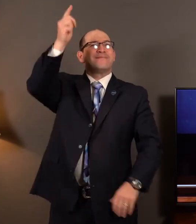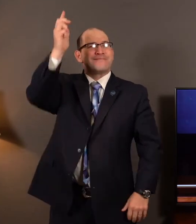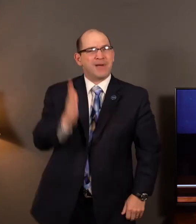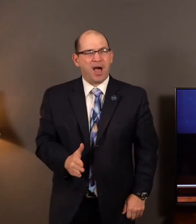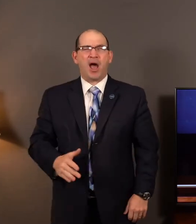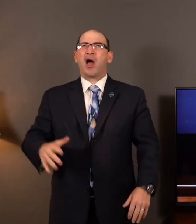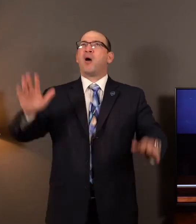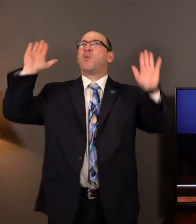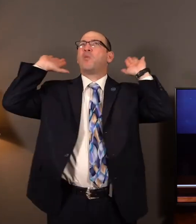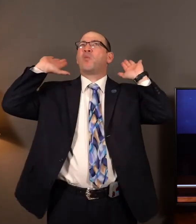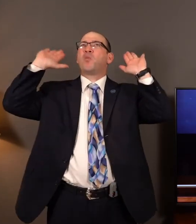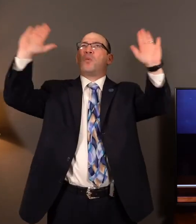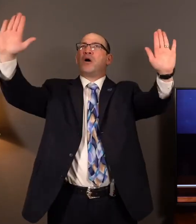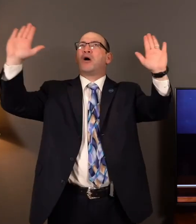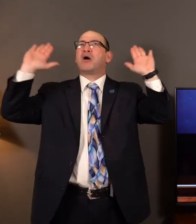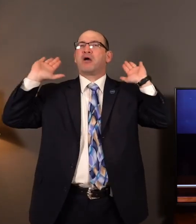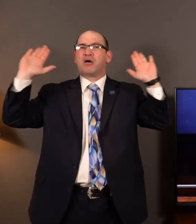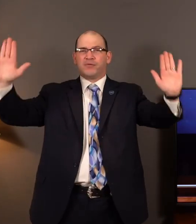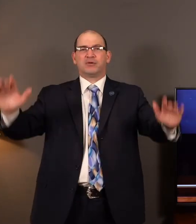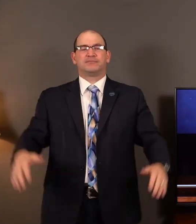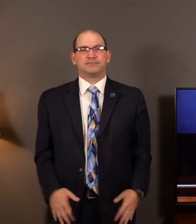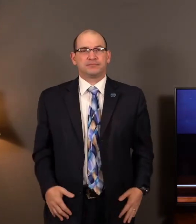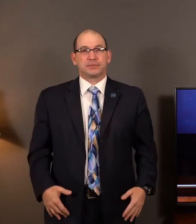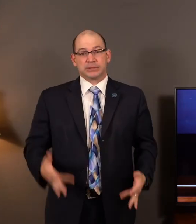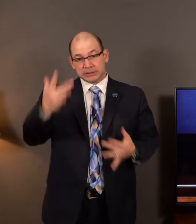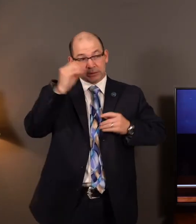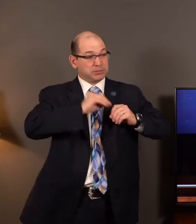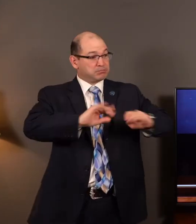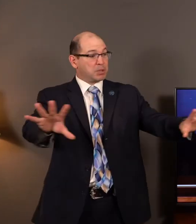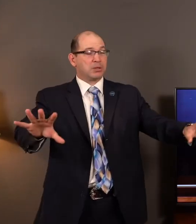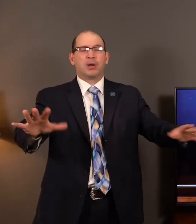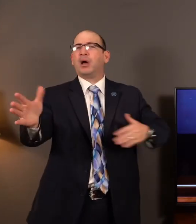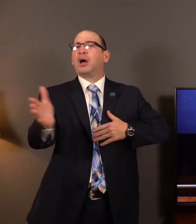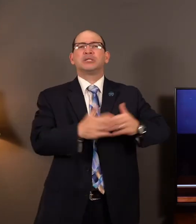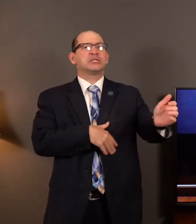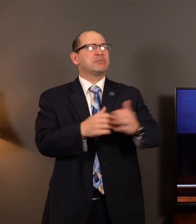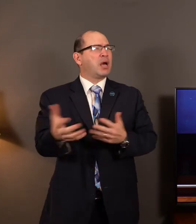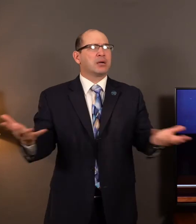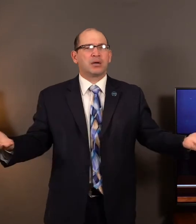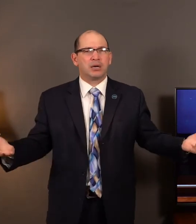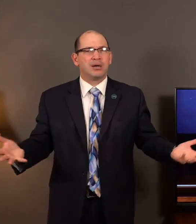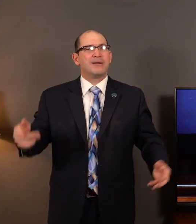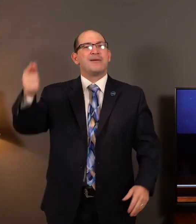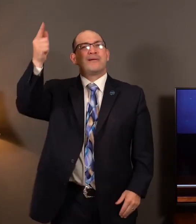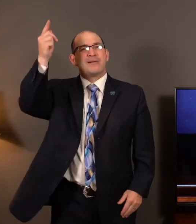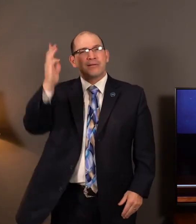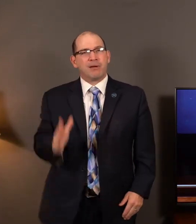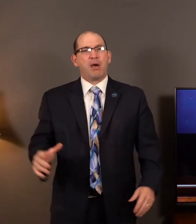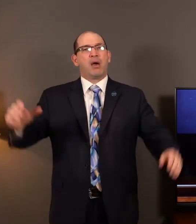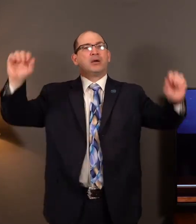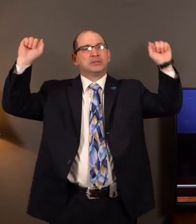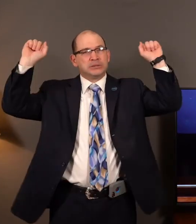God. Pandemic, COVID, whatever may be going on, God is able to save.